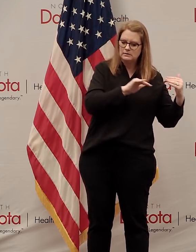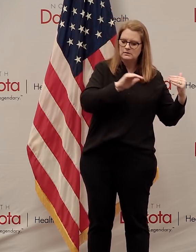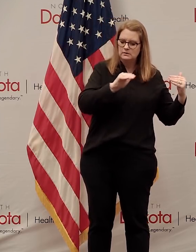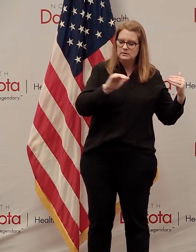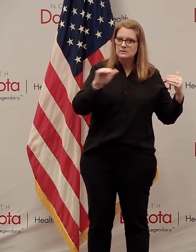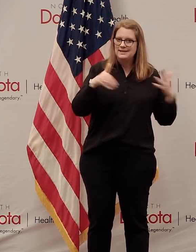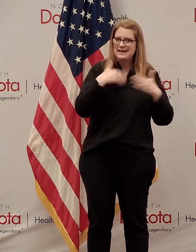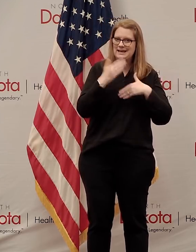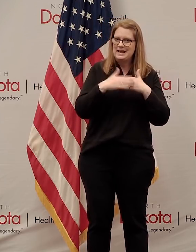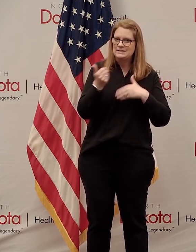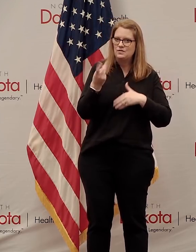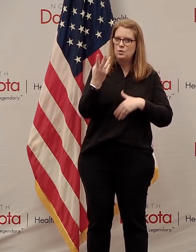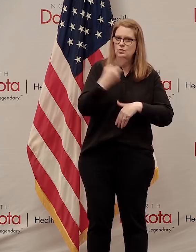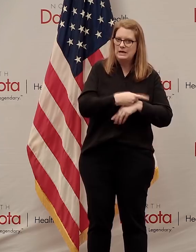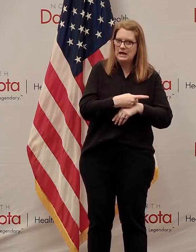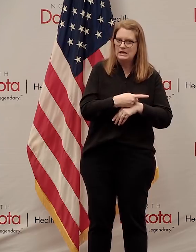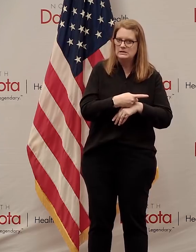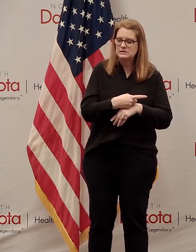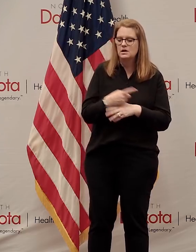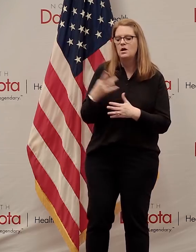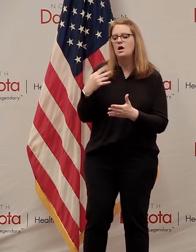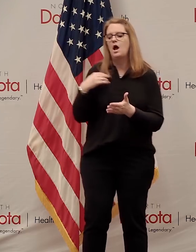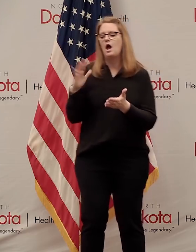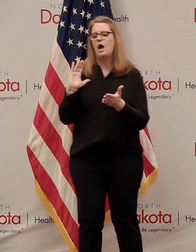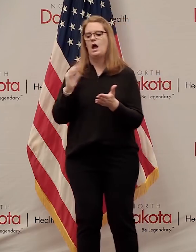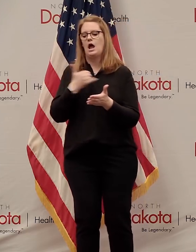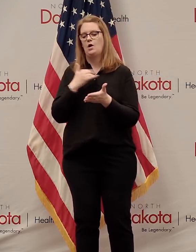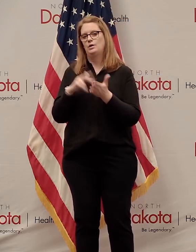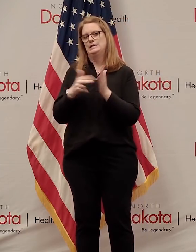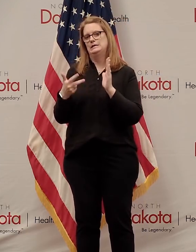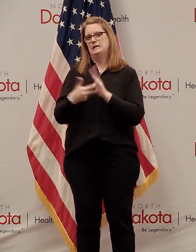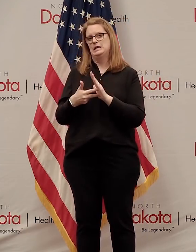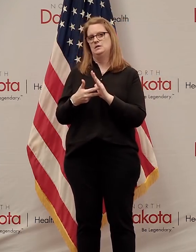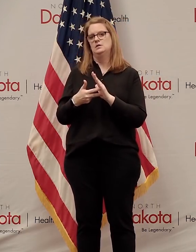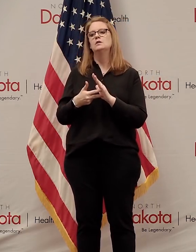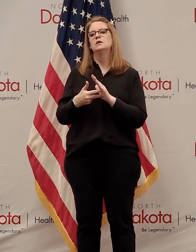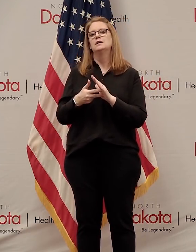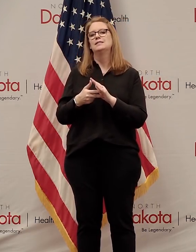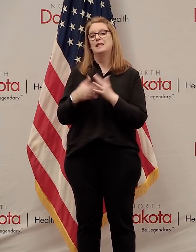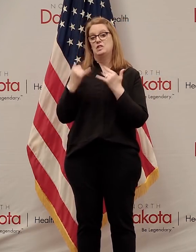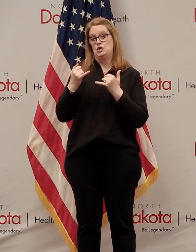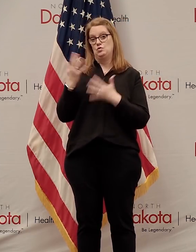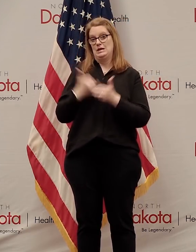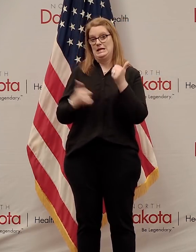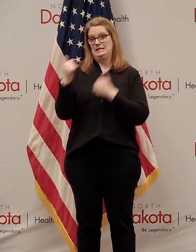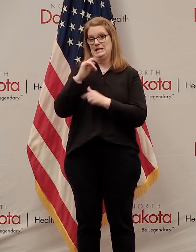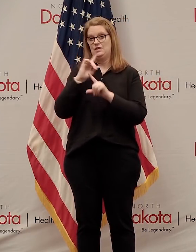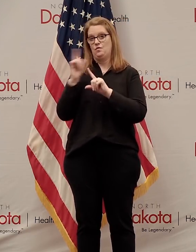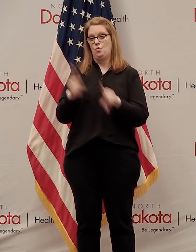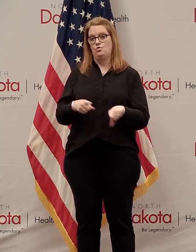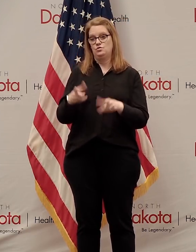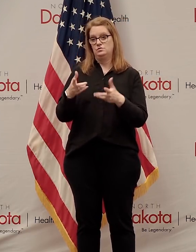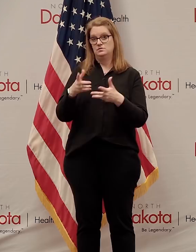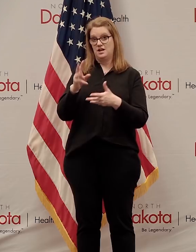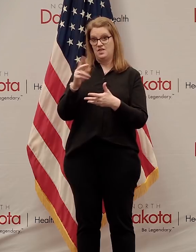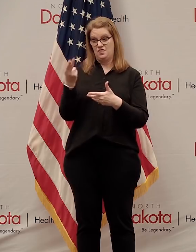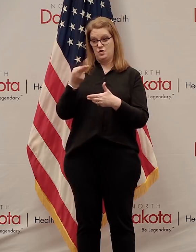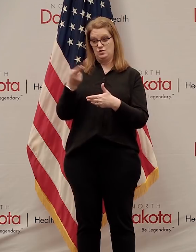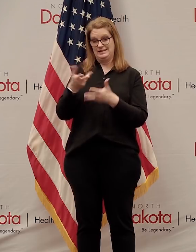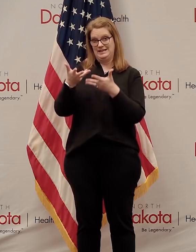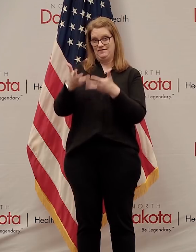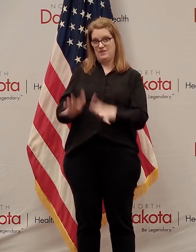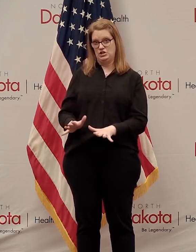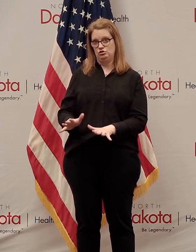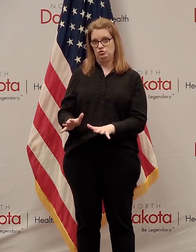the next couple days, our intention would be to let the current executive orders expire on Thursday. We would